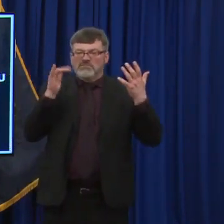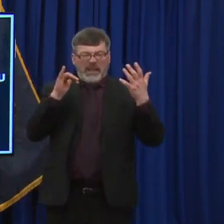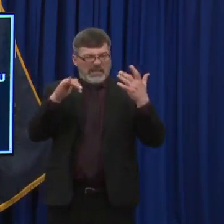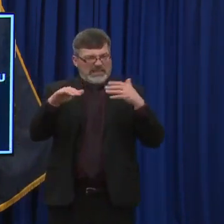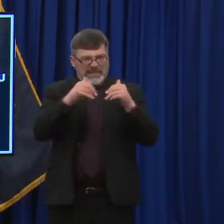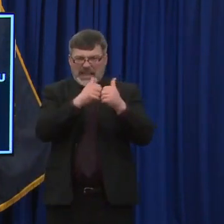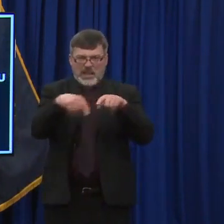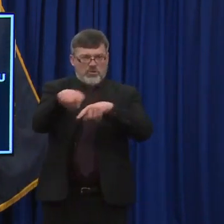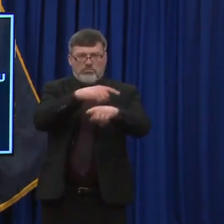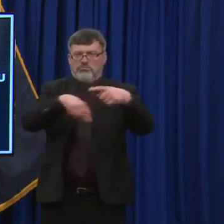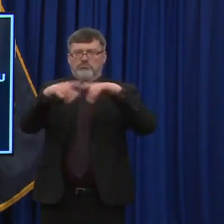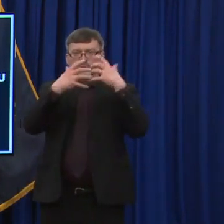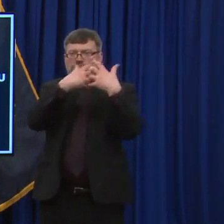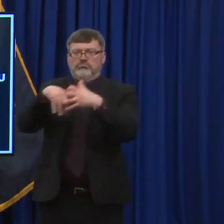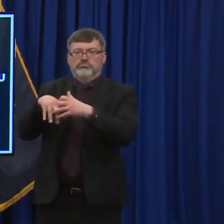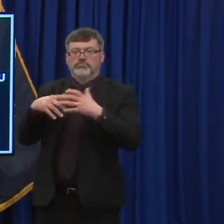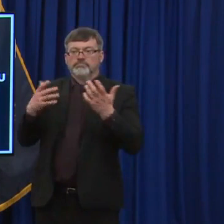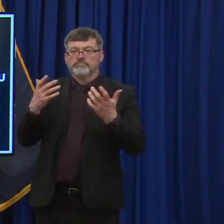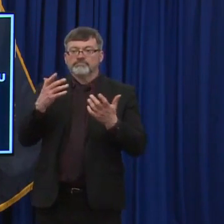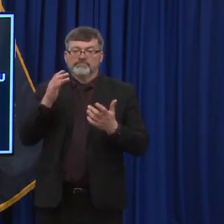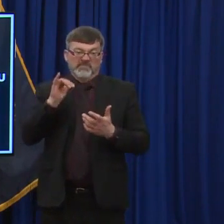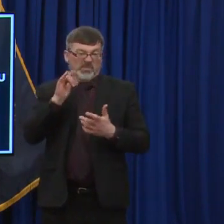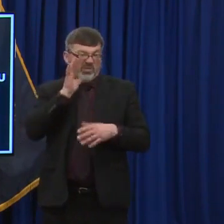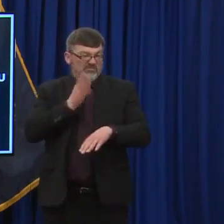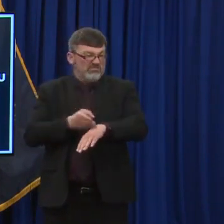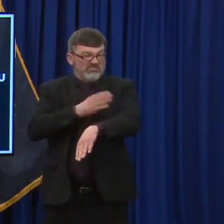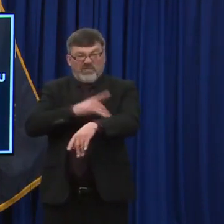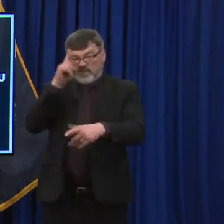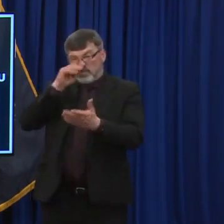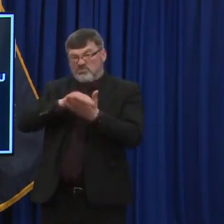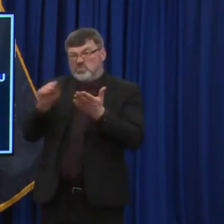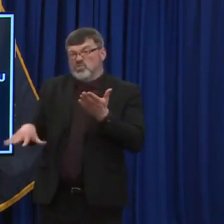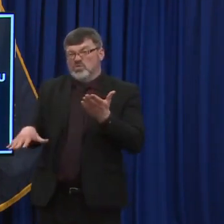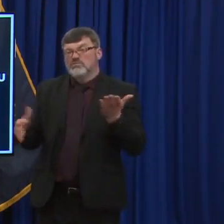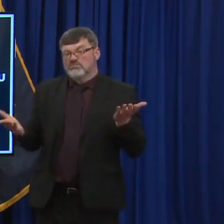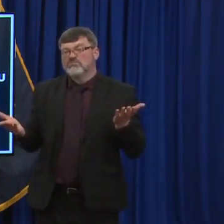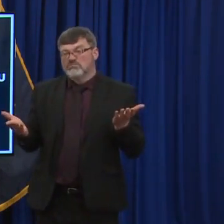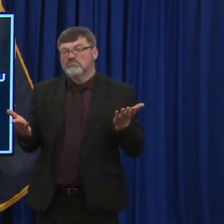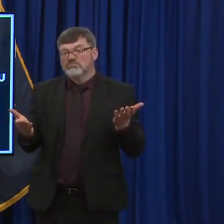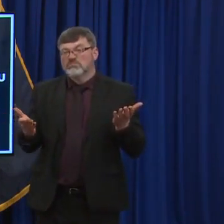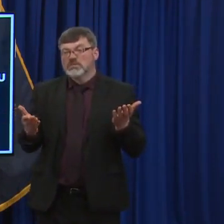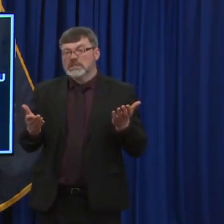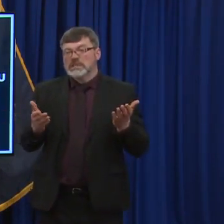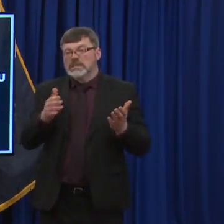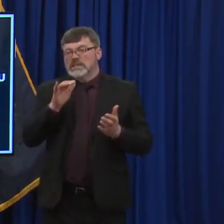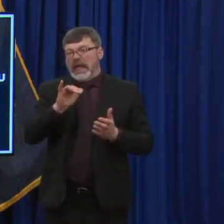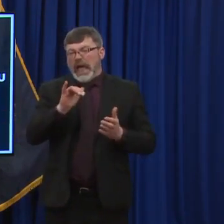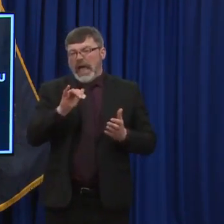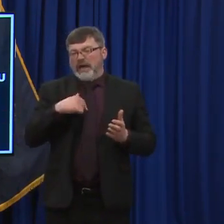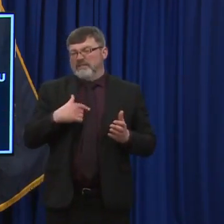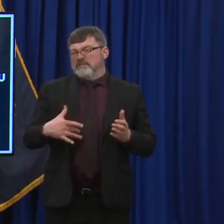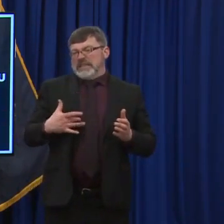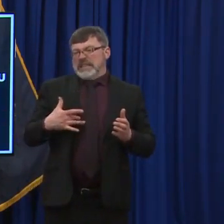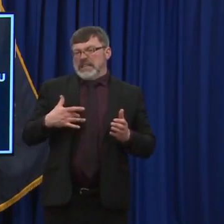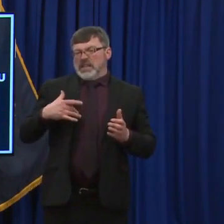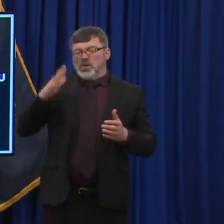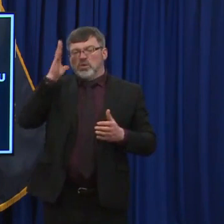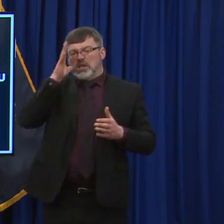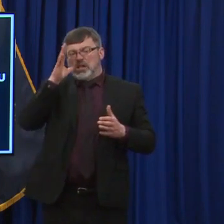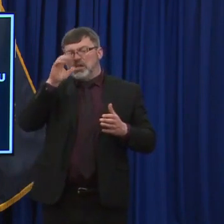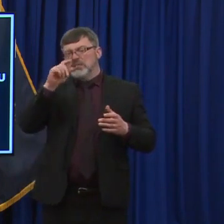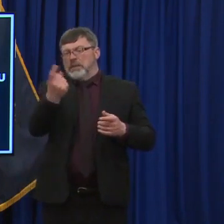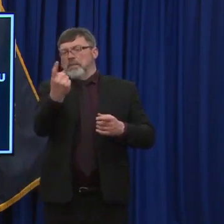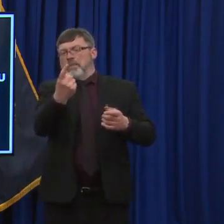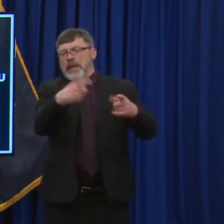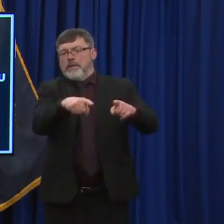that, that process. It's just a better product at the end of the day. Uh, and so I'm still very, very confident that, that it, that it will get done. Um,